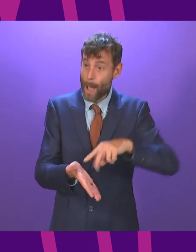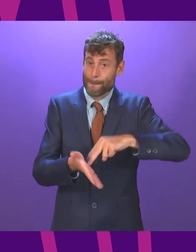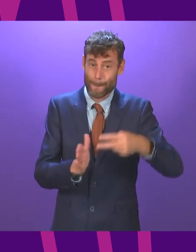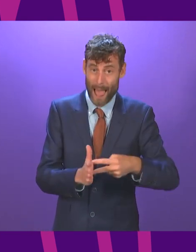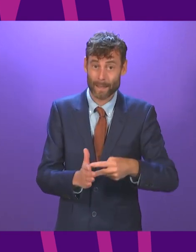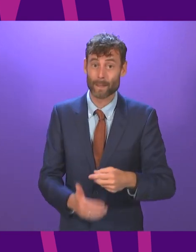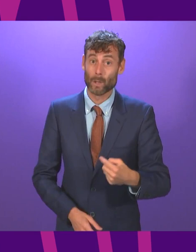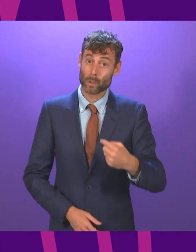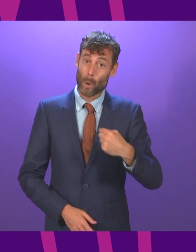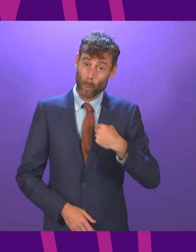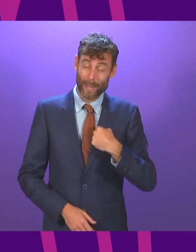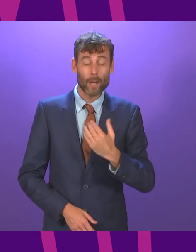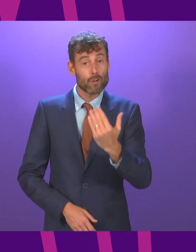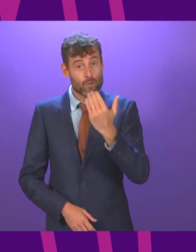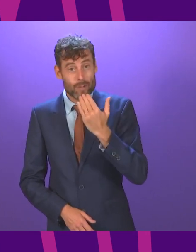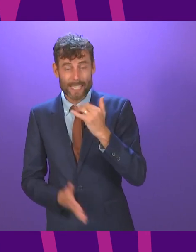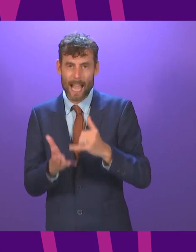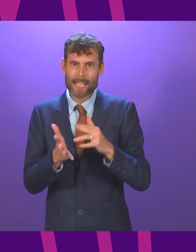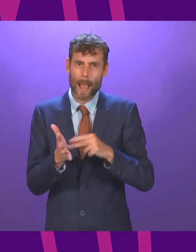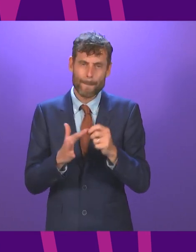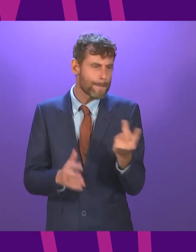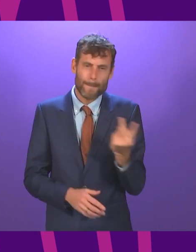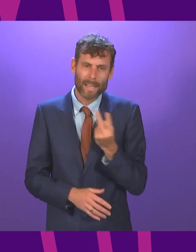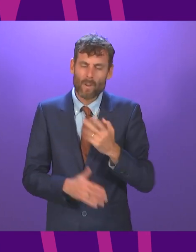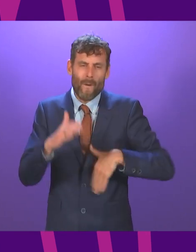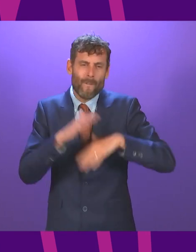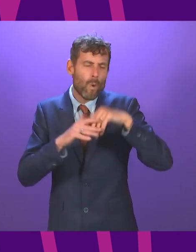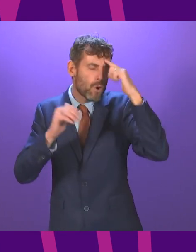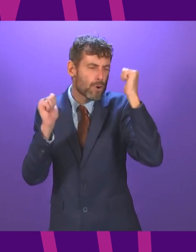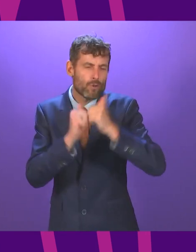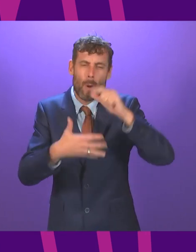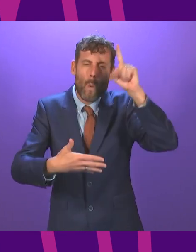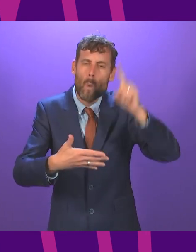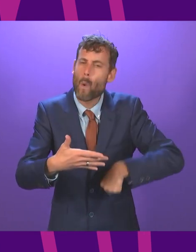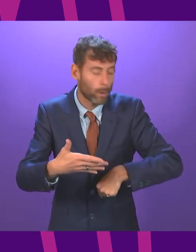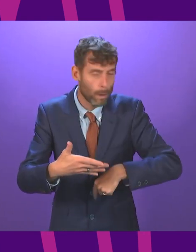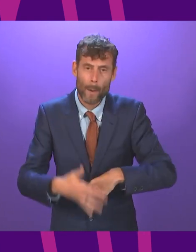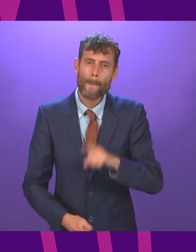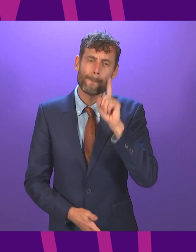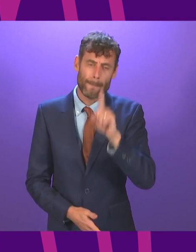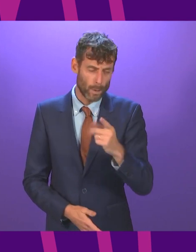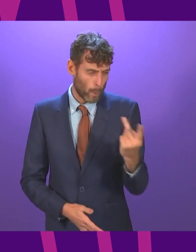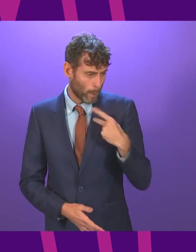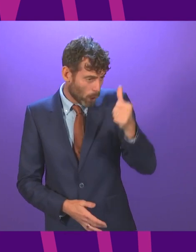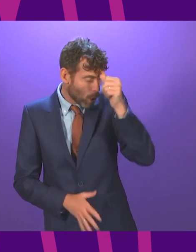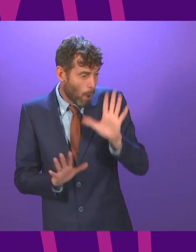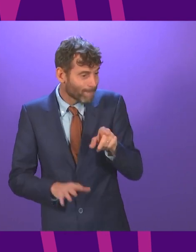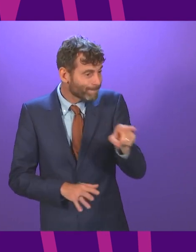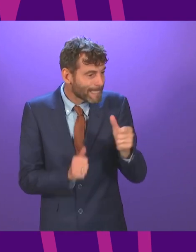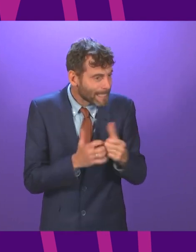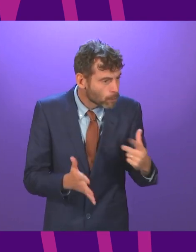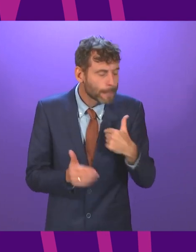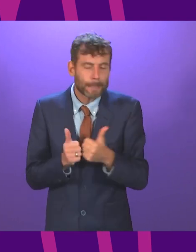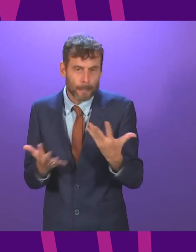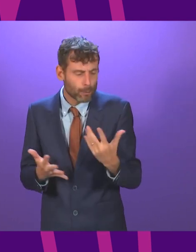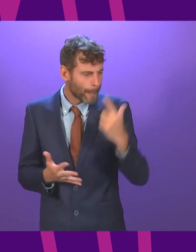being prepared to compromise, being prepared to cede some control and come together in order to do better for the